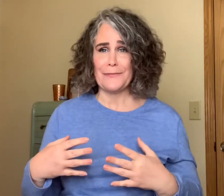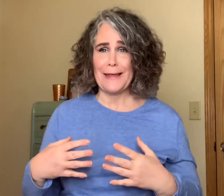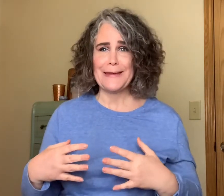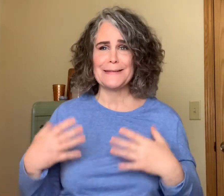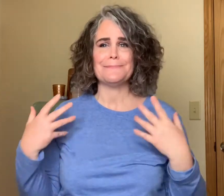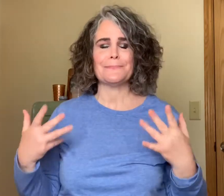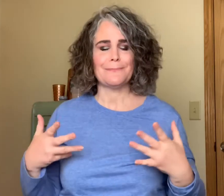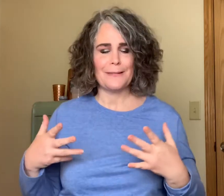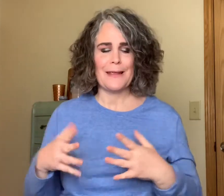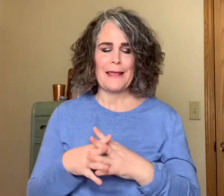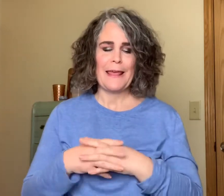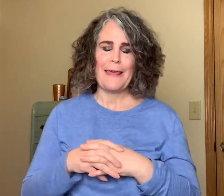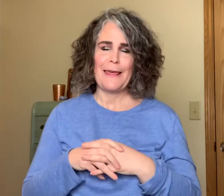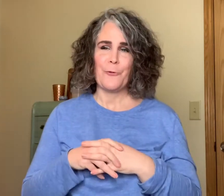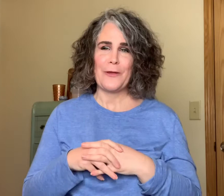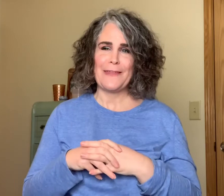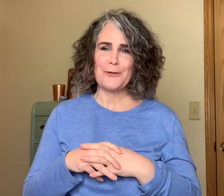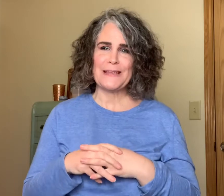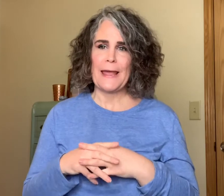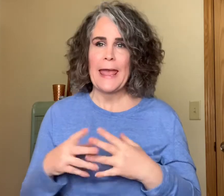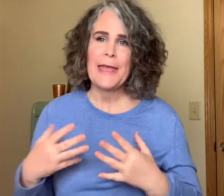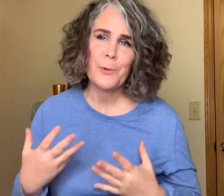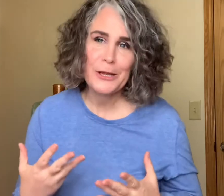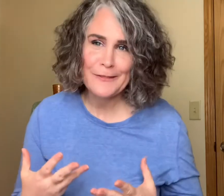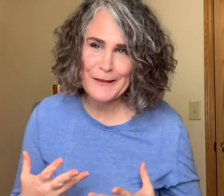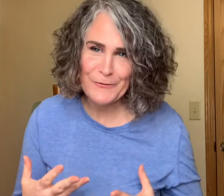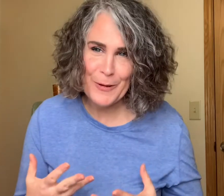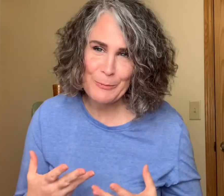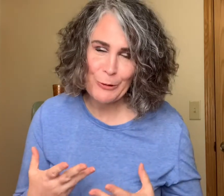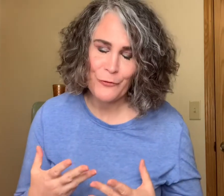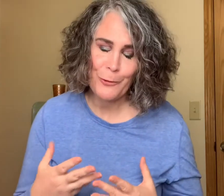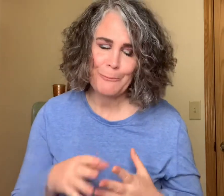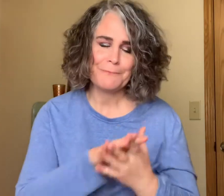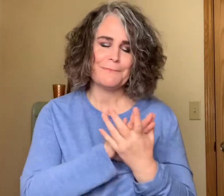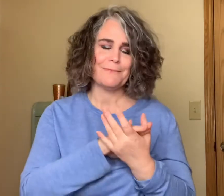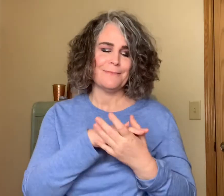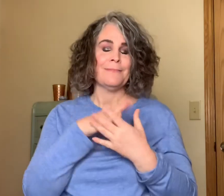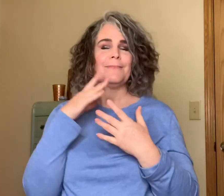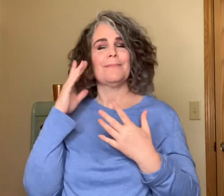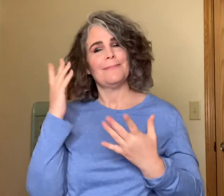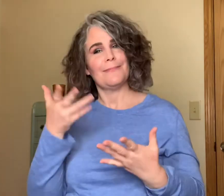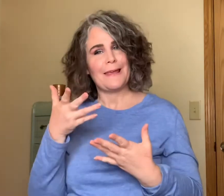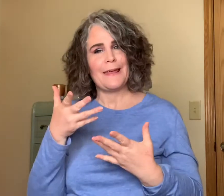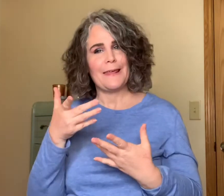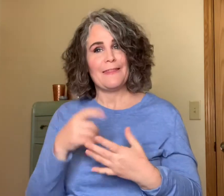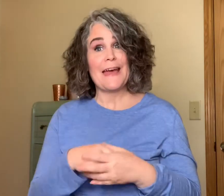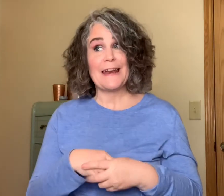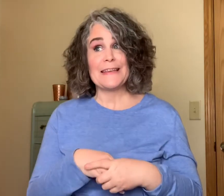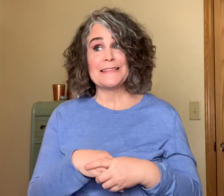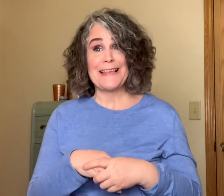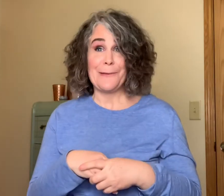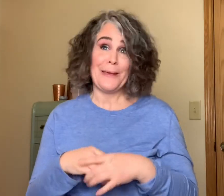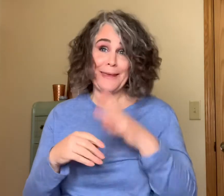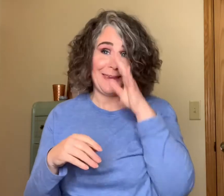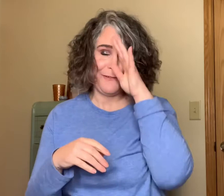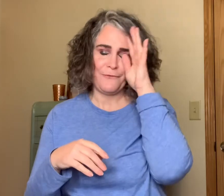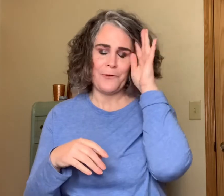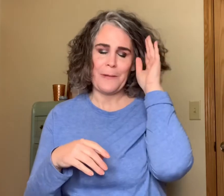late without saying hey what do you think of my perfume that is a big hit for me